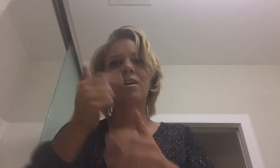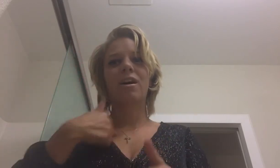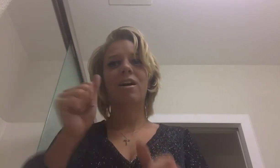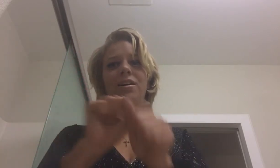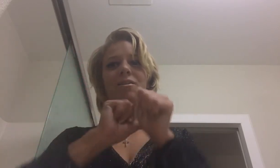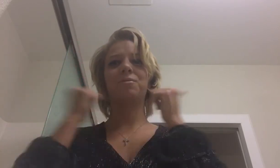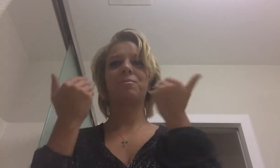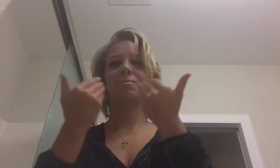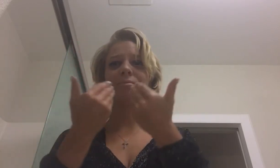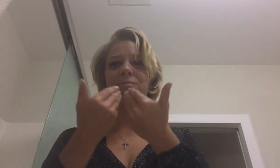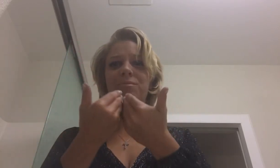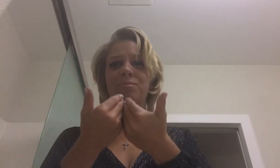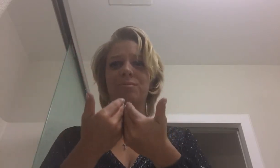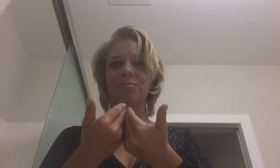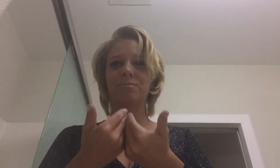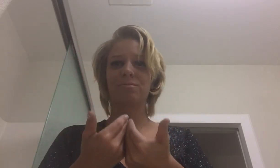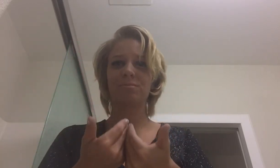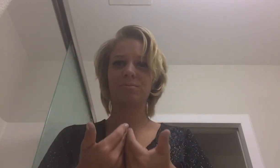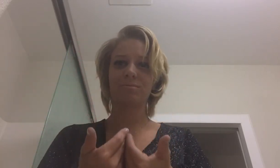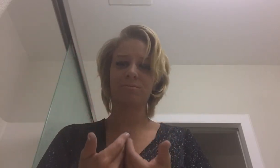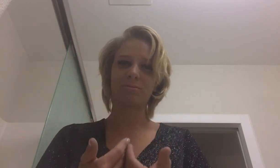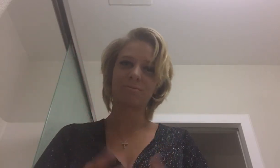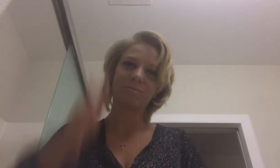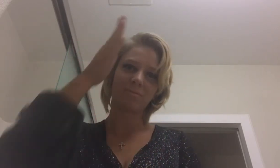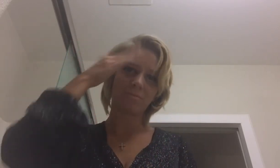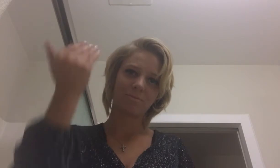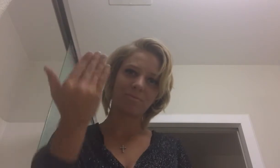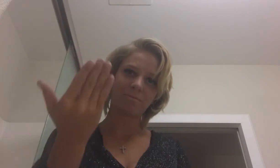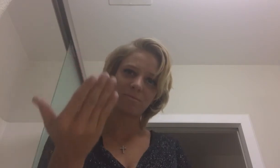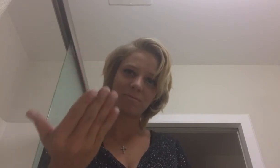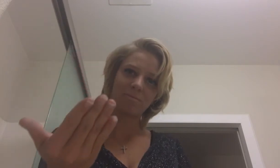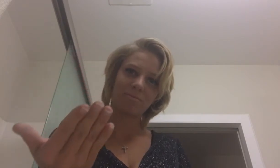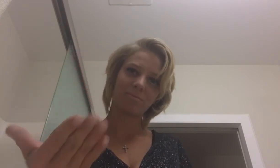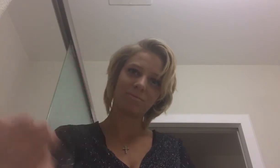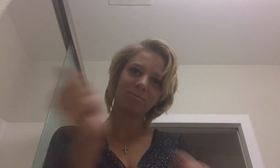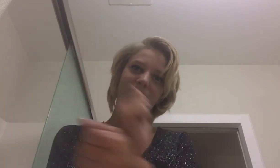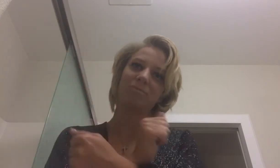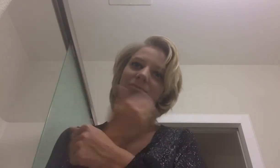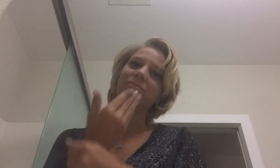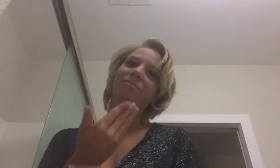I'm everything I am, because you were loved.